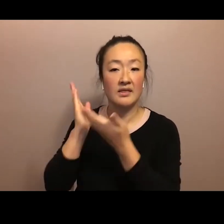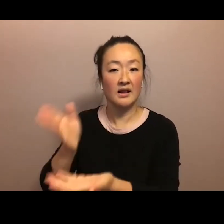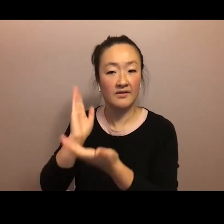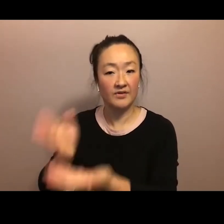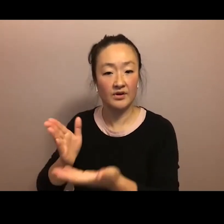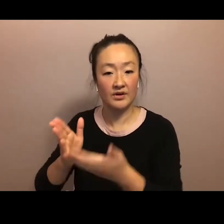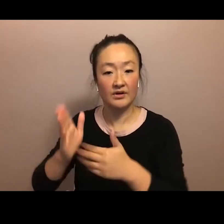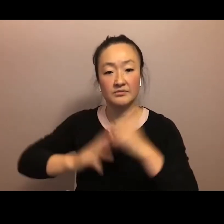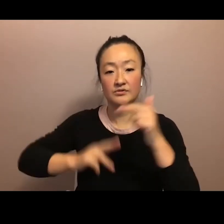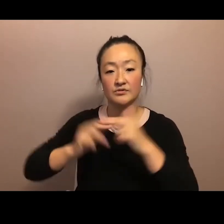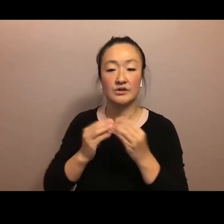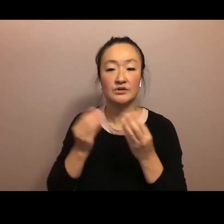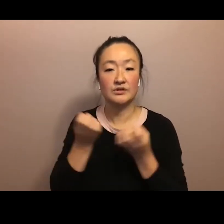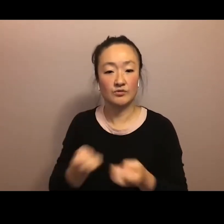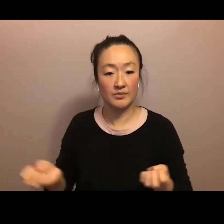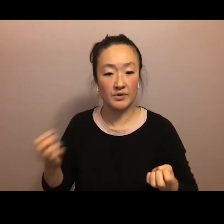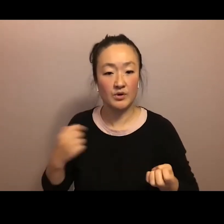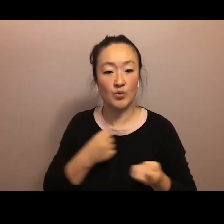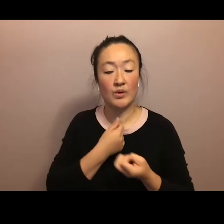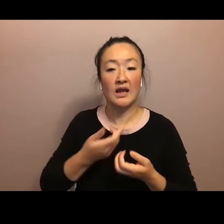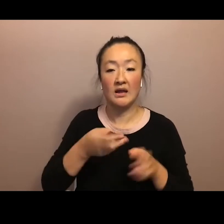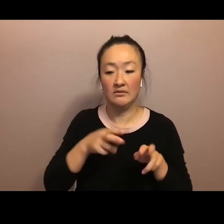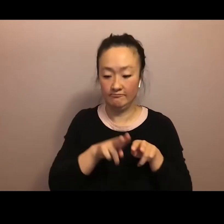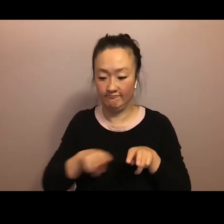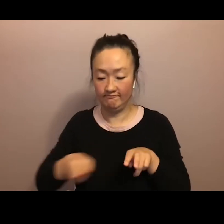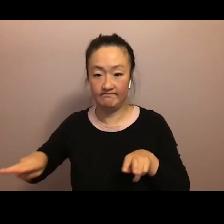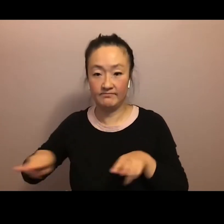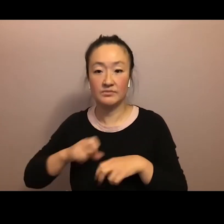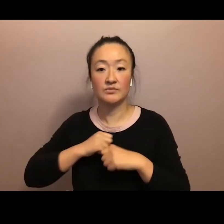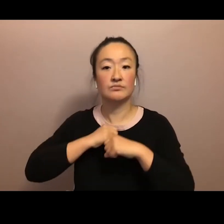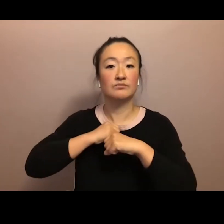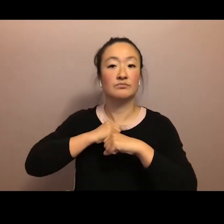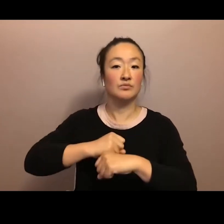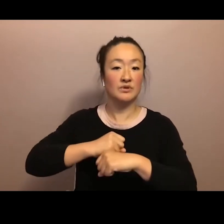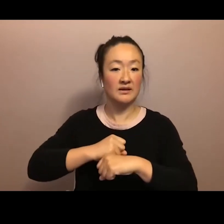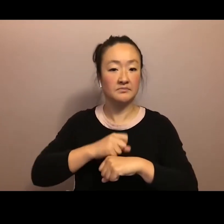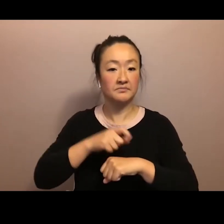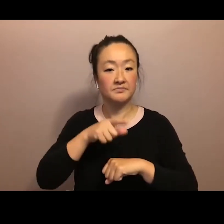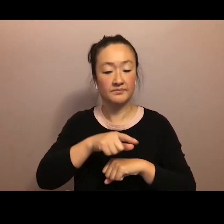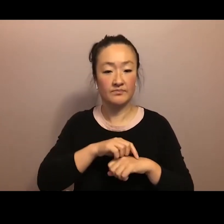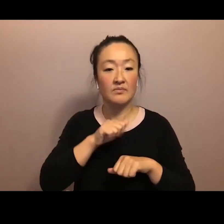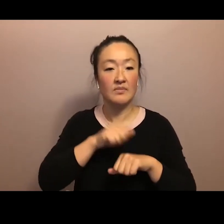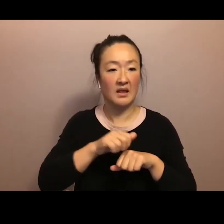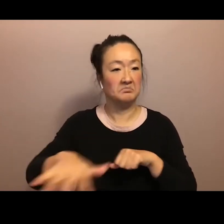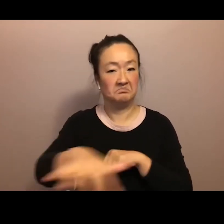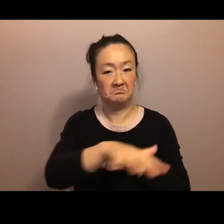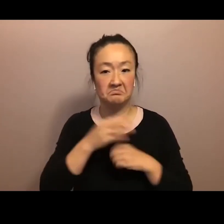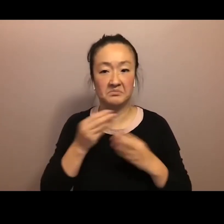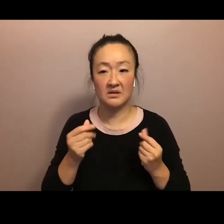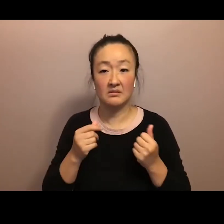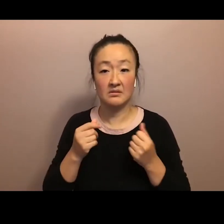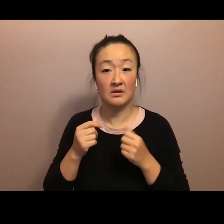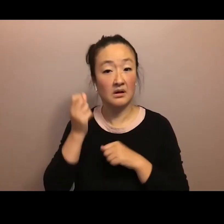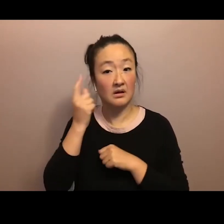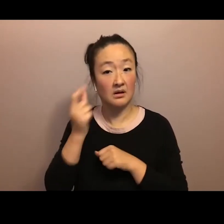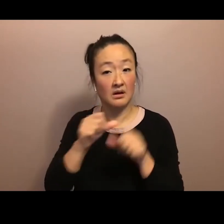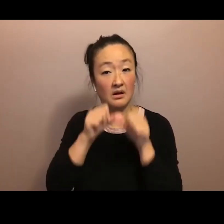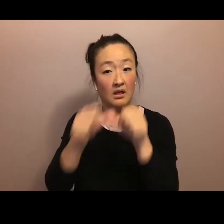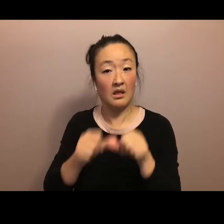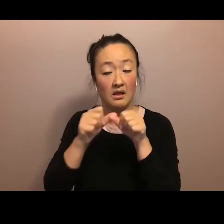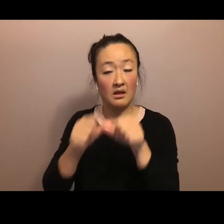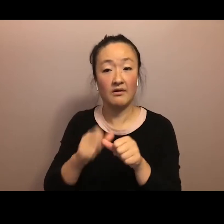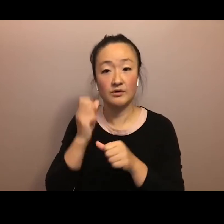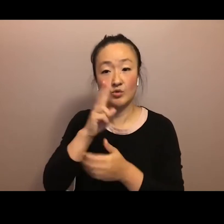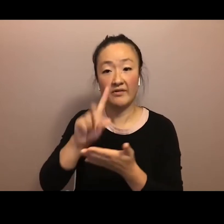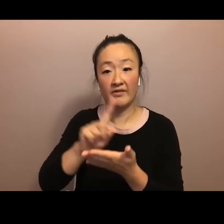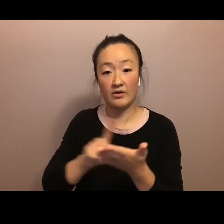equipment. We laid there in the malu in protection of our Mauna and our lahui for 12 hours. The next morning